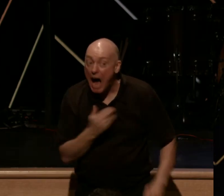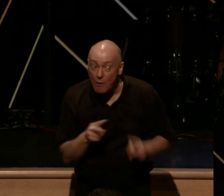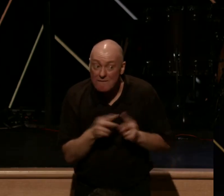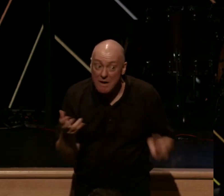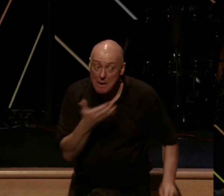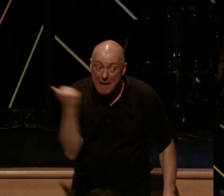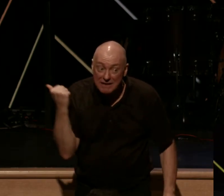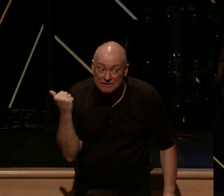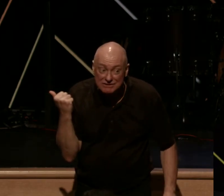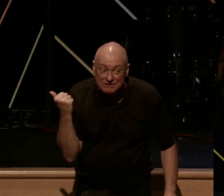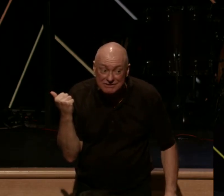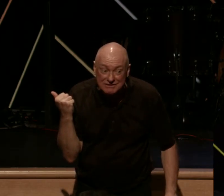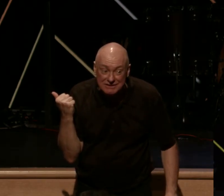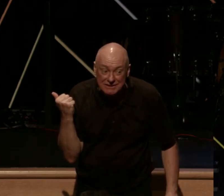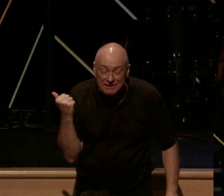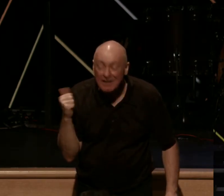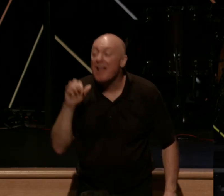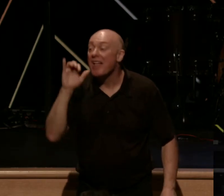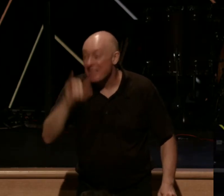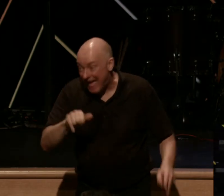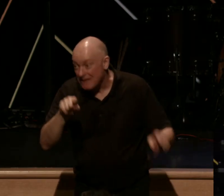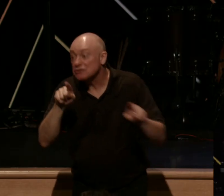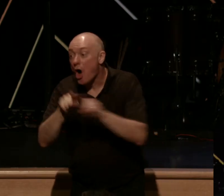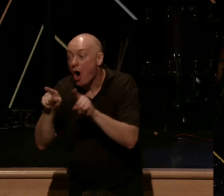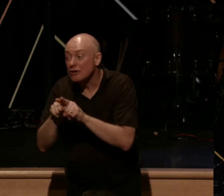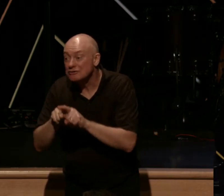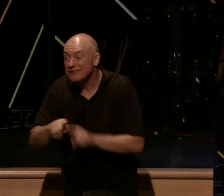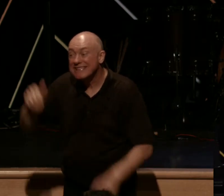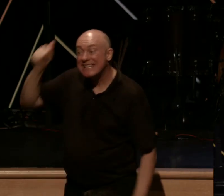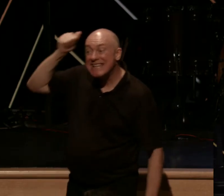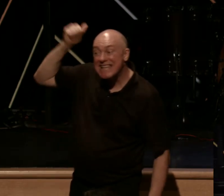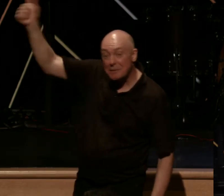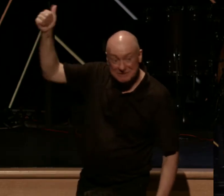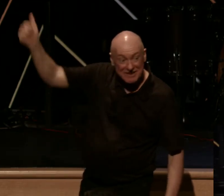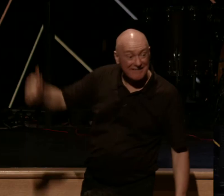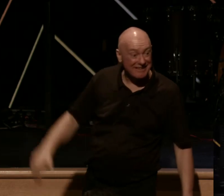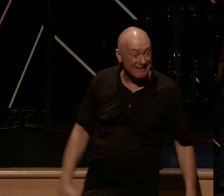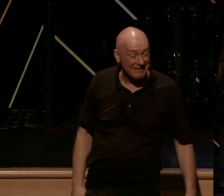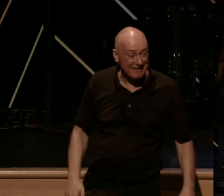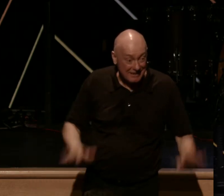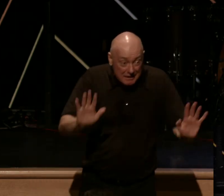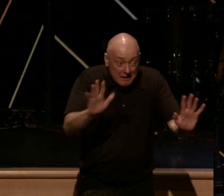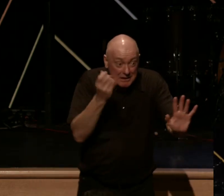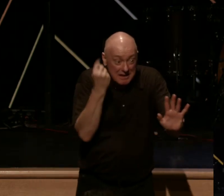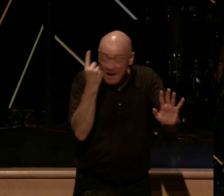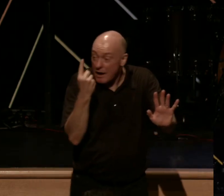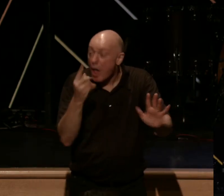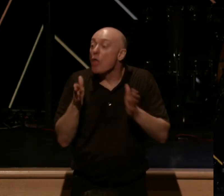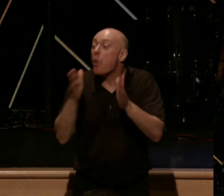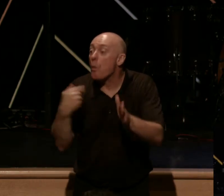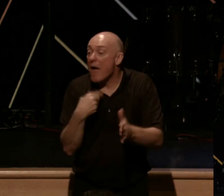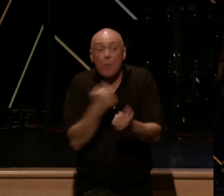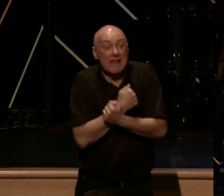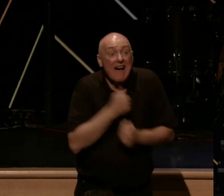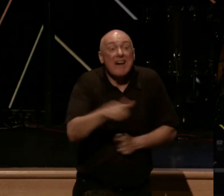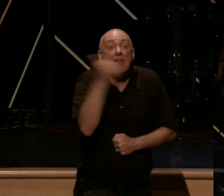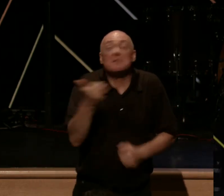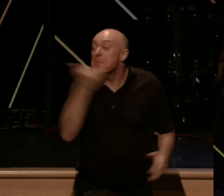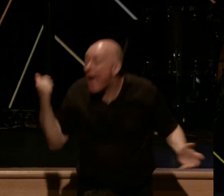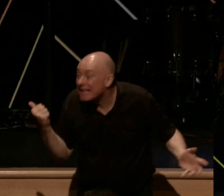which is also himself. The way we love others best is by